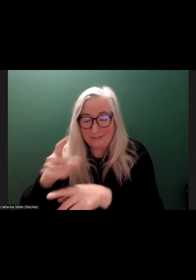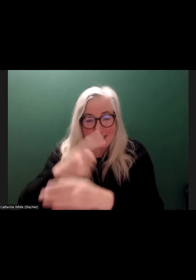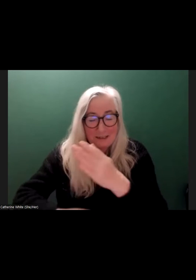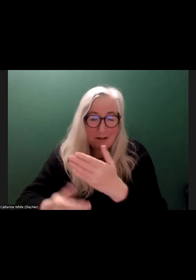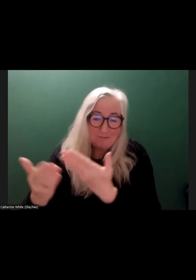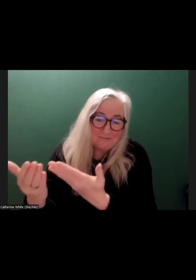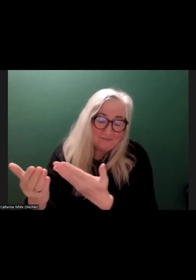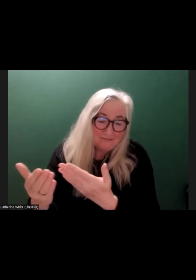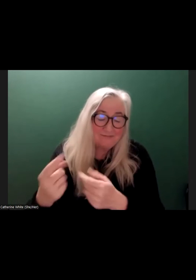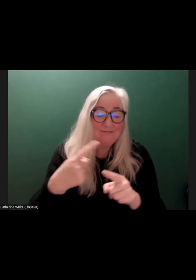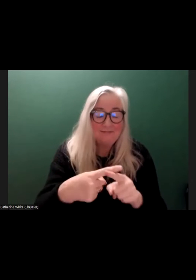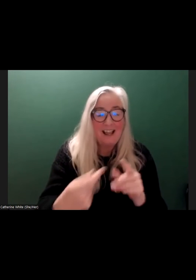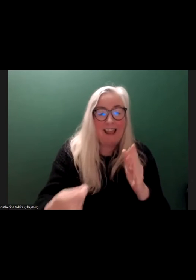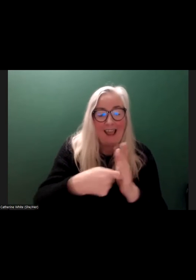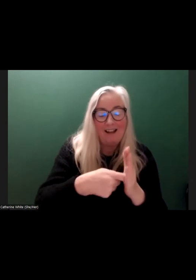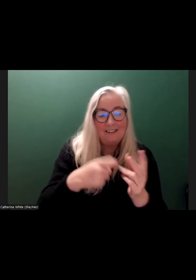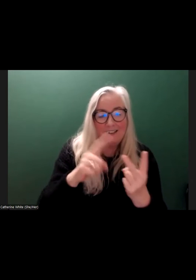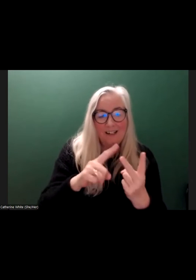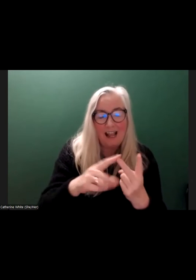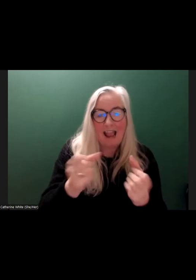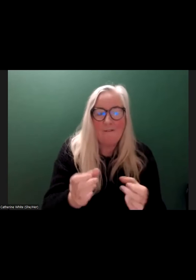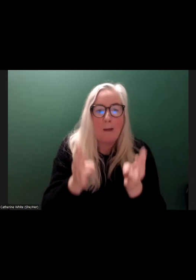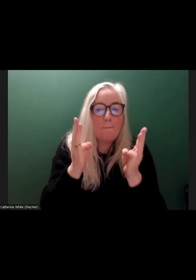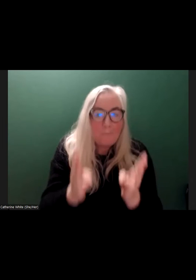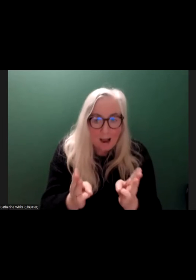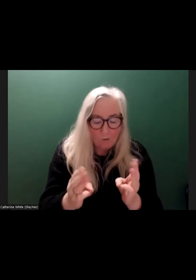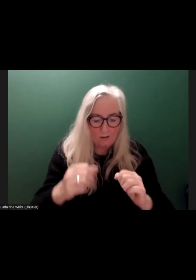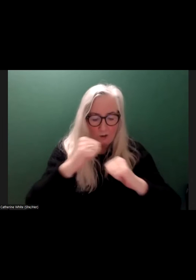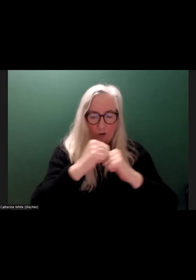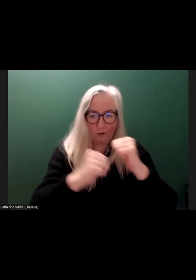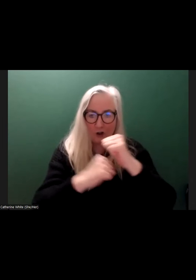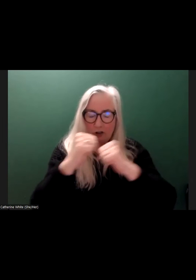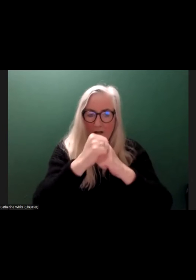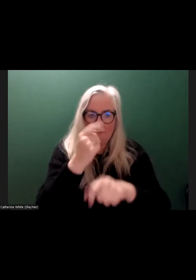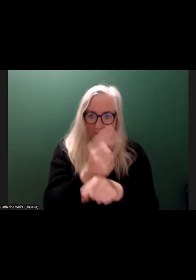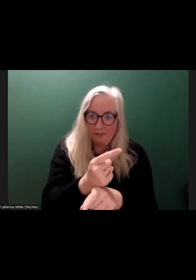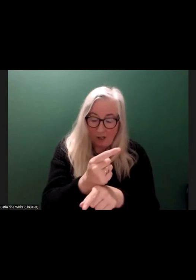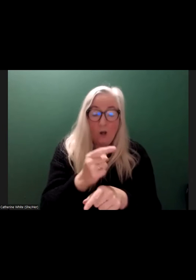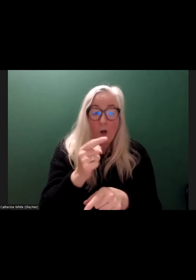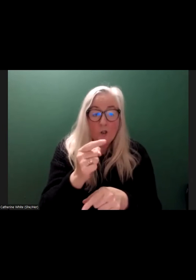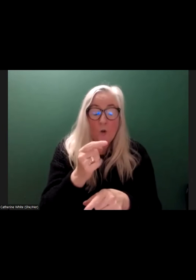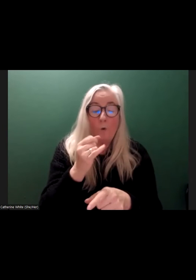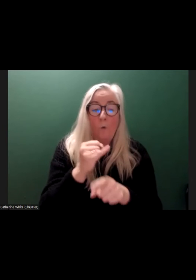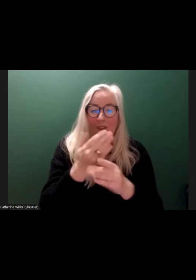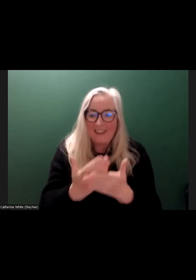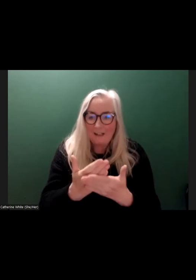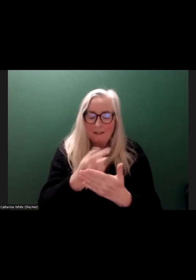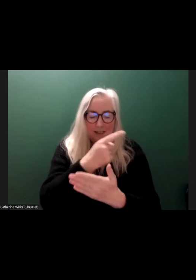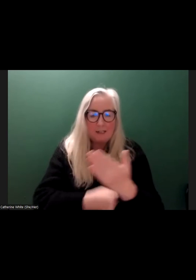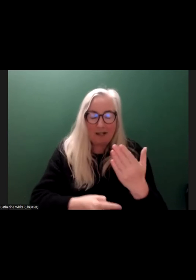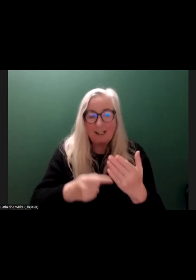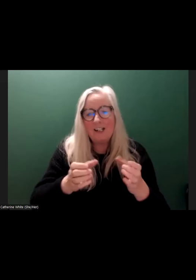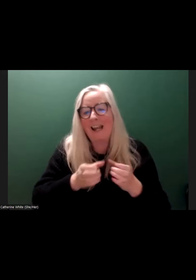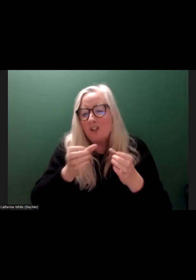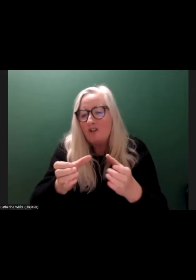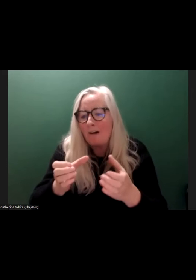And additionally, there's also a power structure. So within disability in Ireland, I refer to this, charity sector